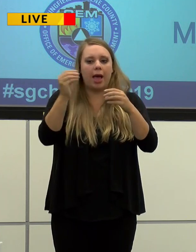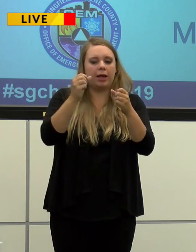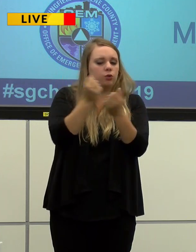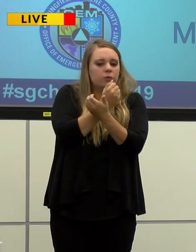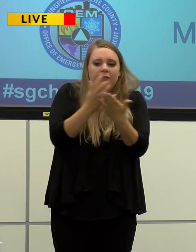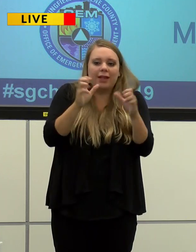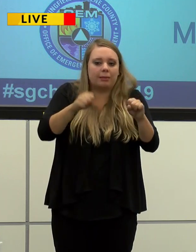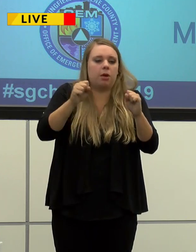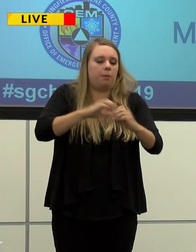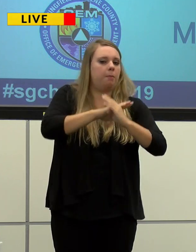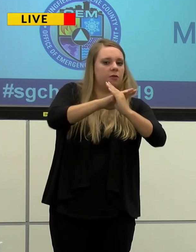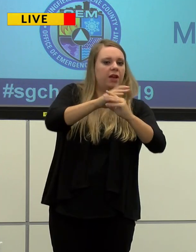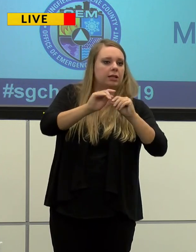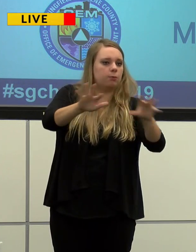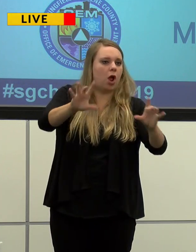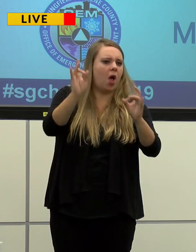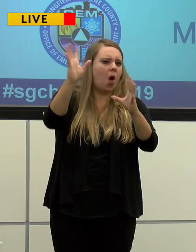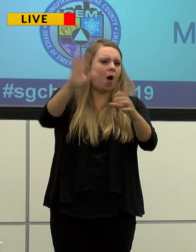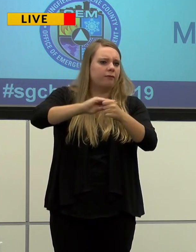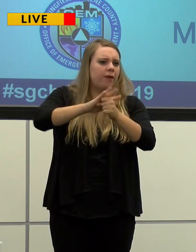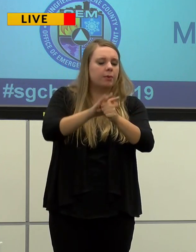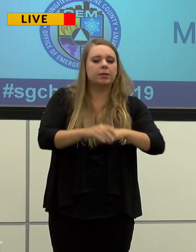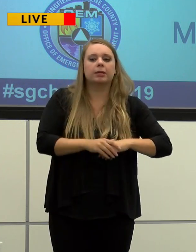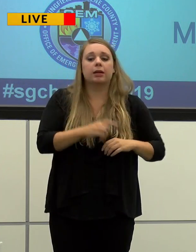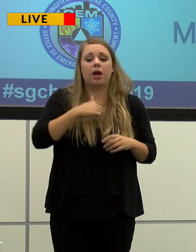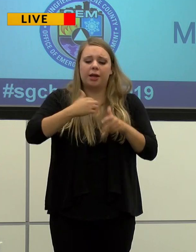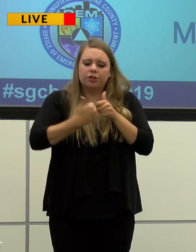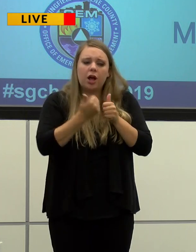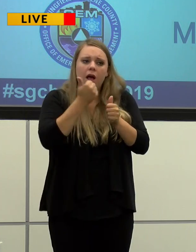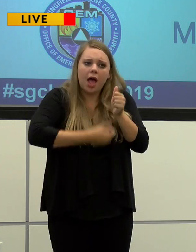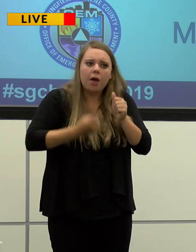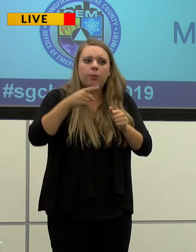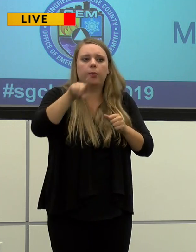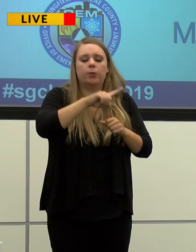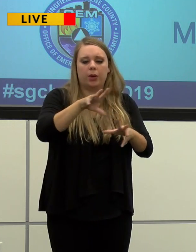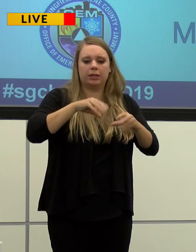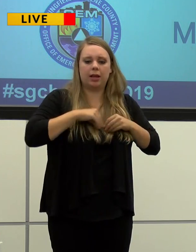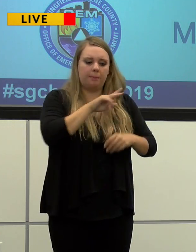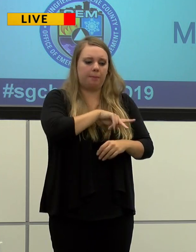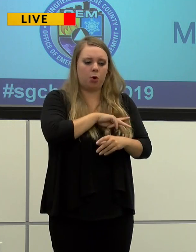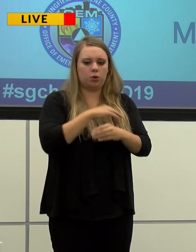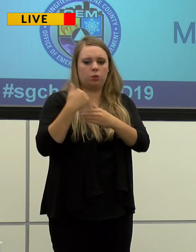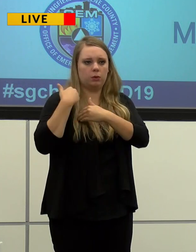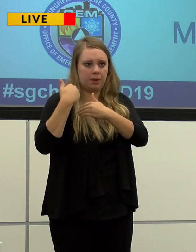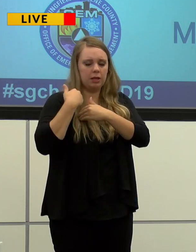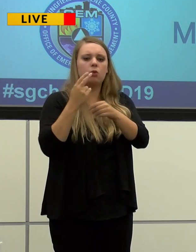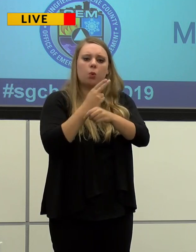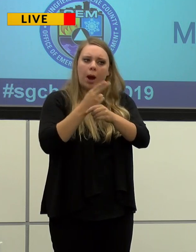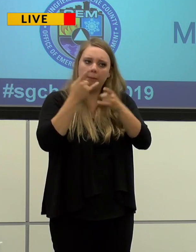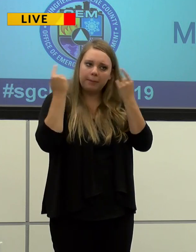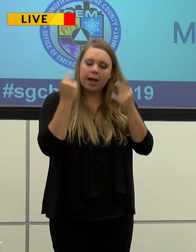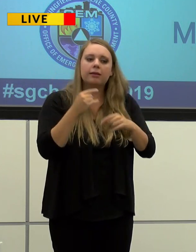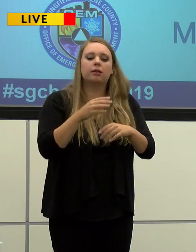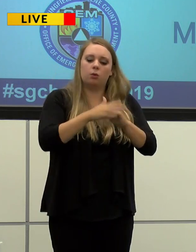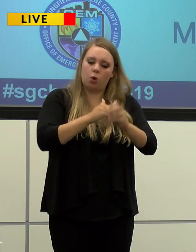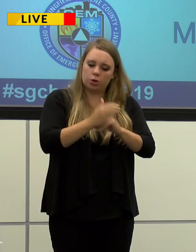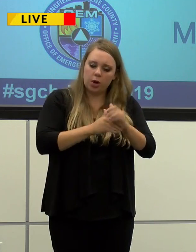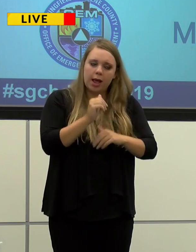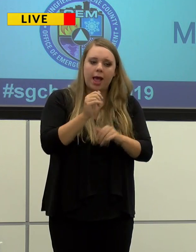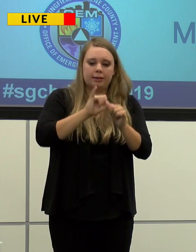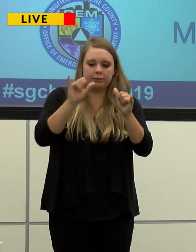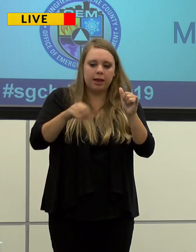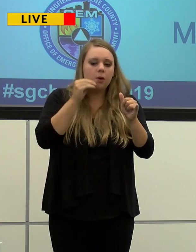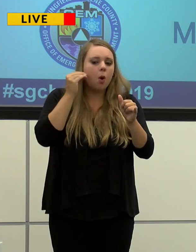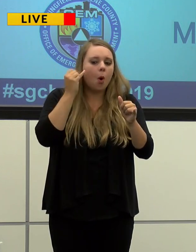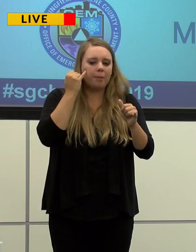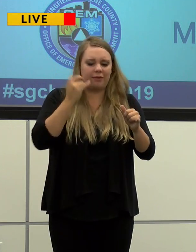virus. I challenge every member of the community to take personal responsibility. Wear a mask, wash your hands, stay